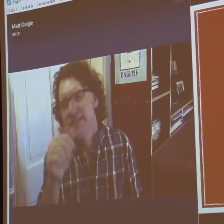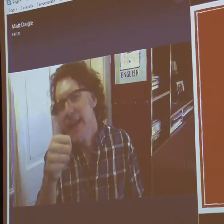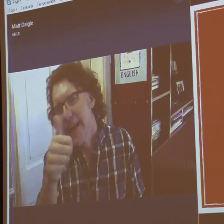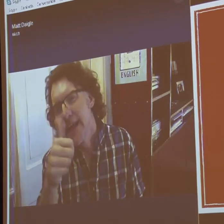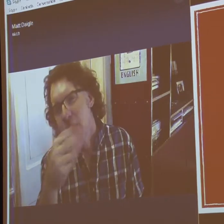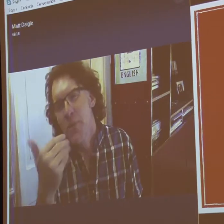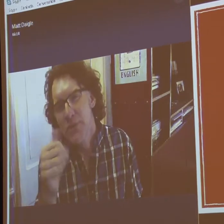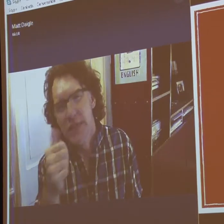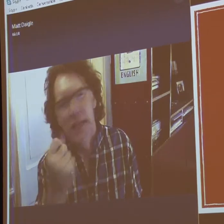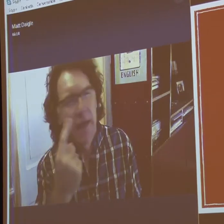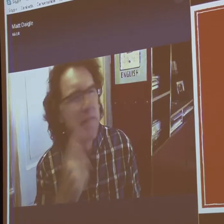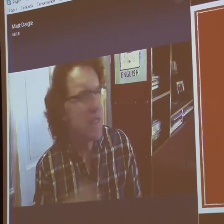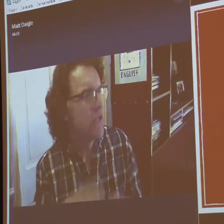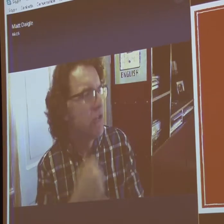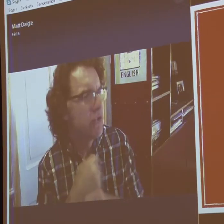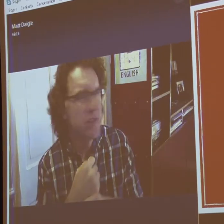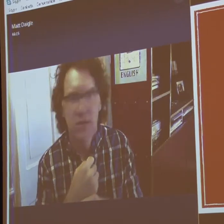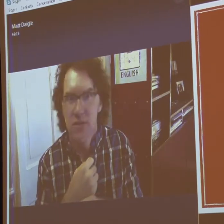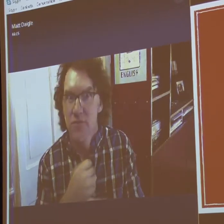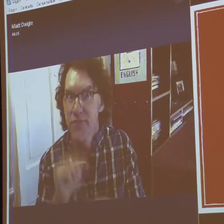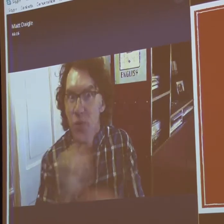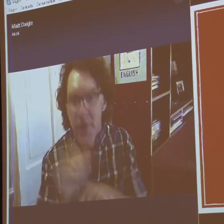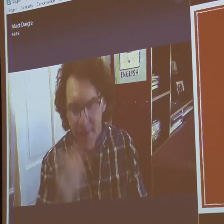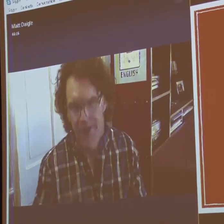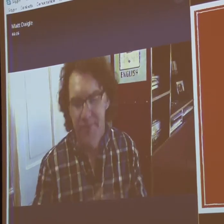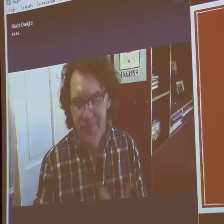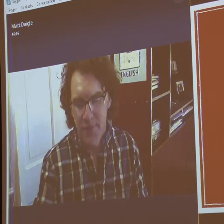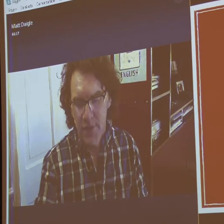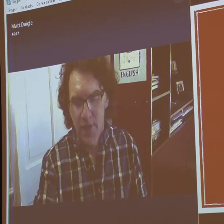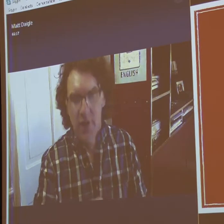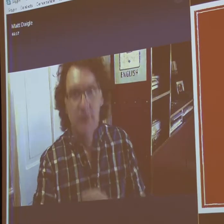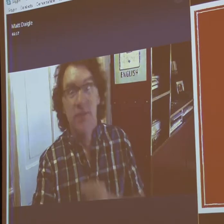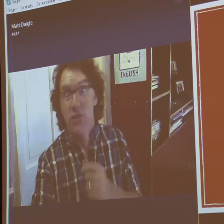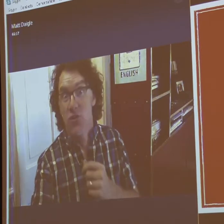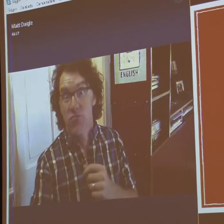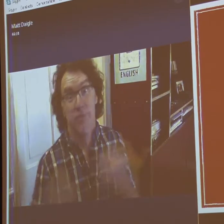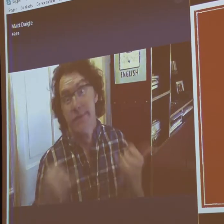Well, so my freelance business has been around 10 years.